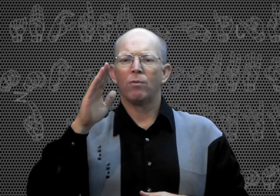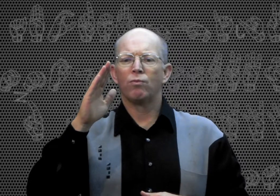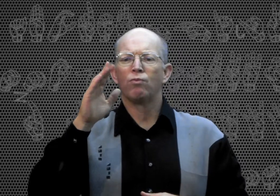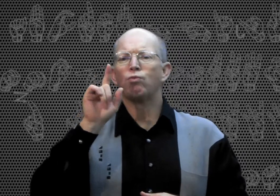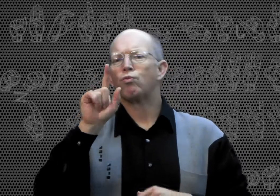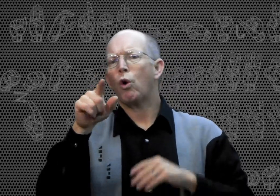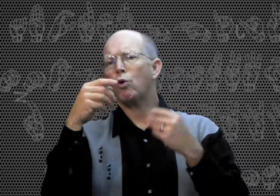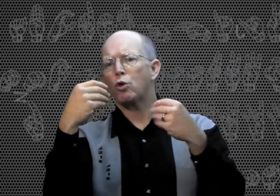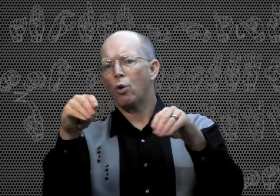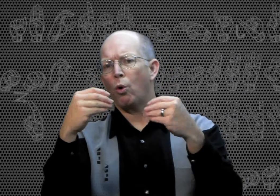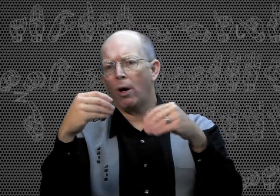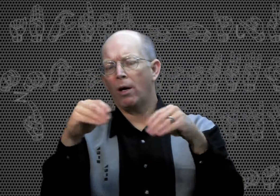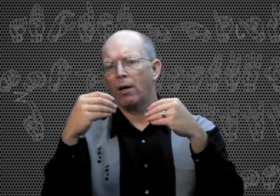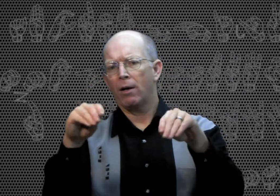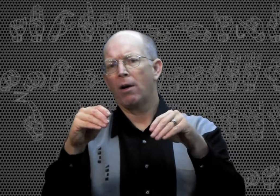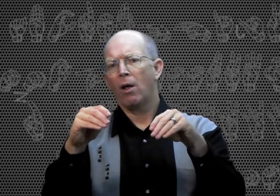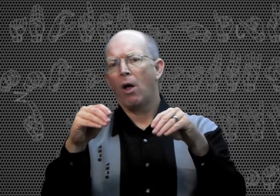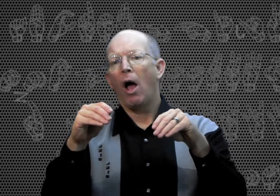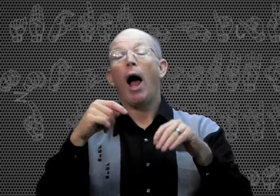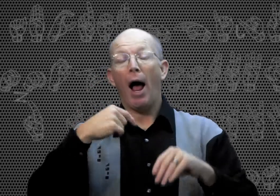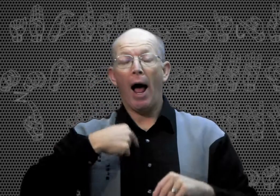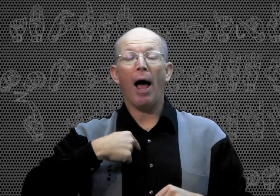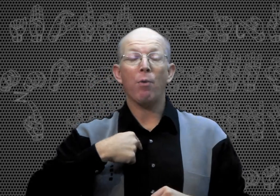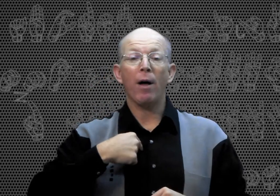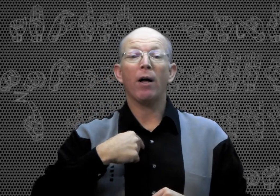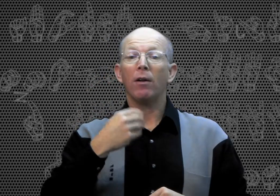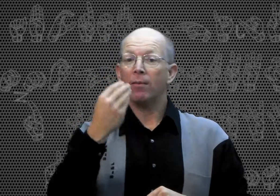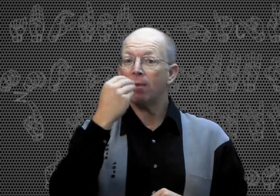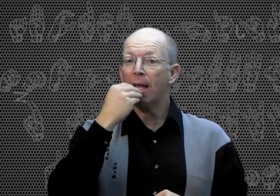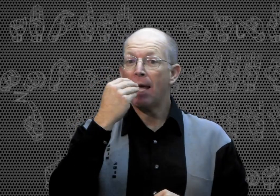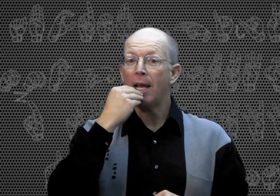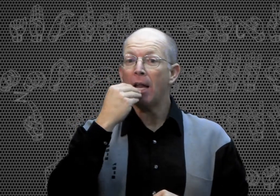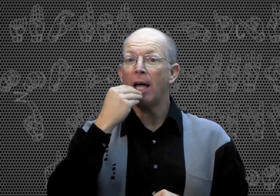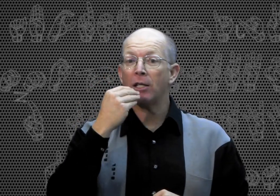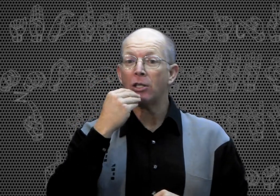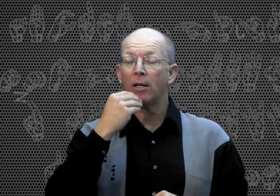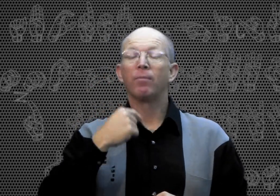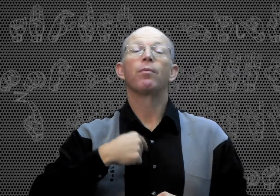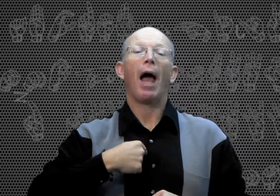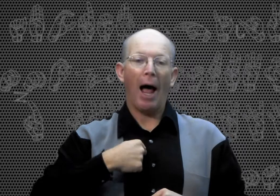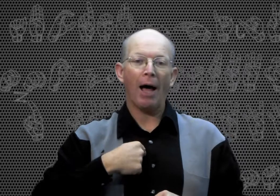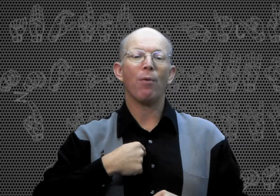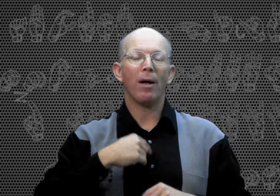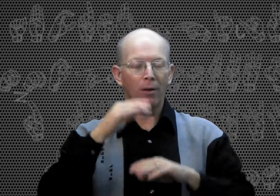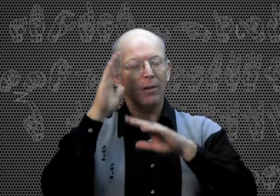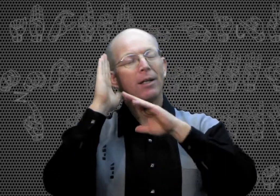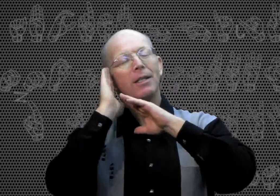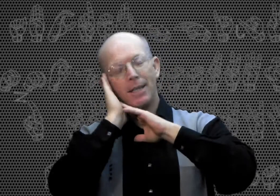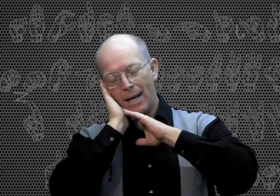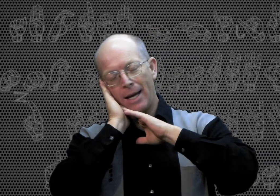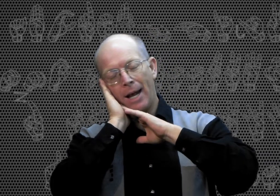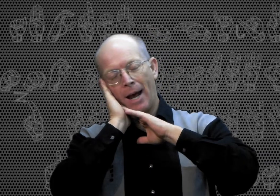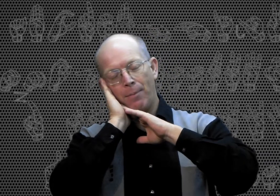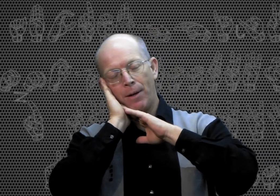go to the I will eat lunch. I will take a nap.